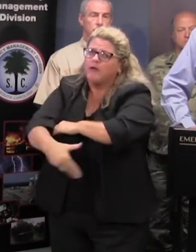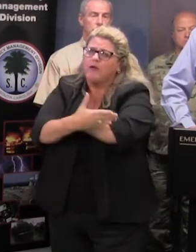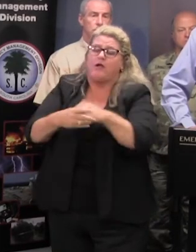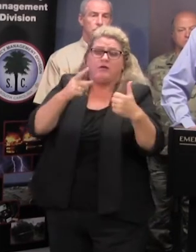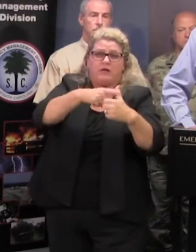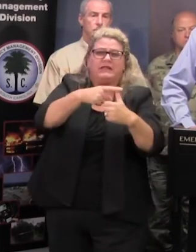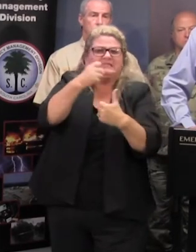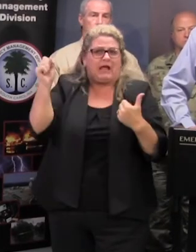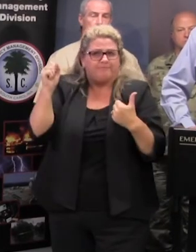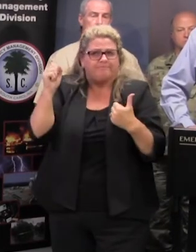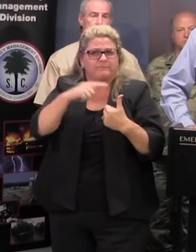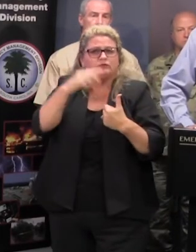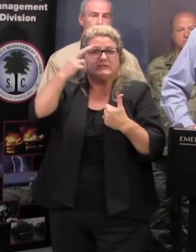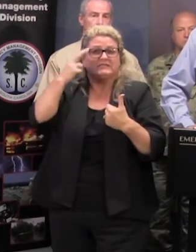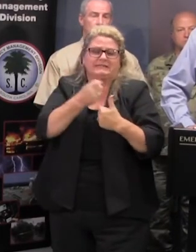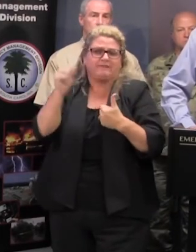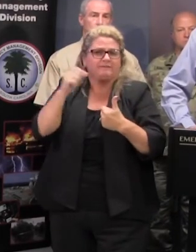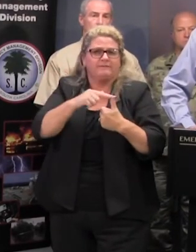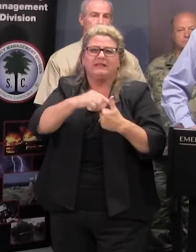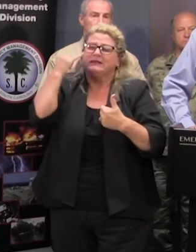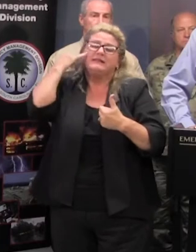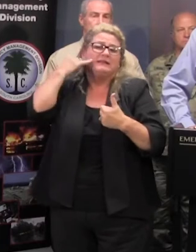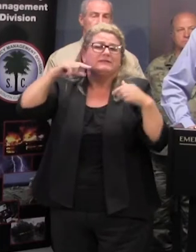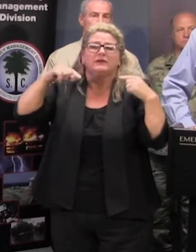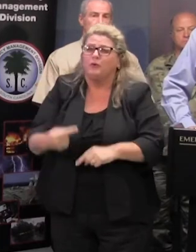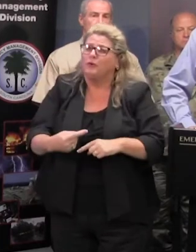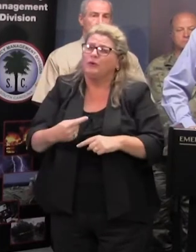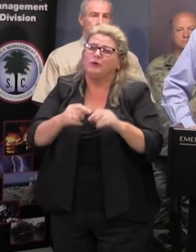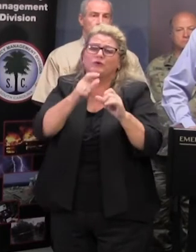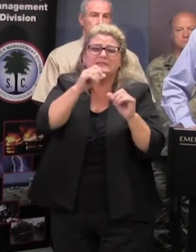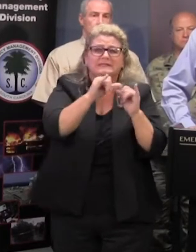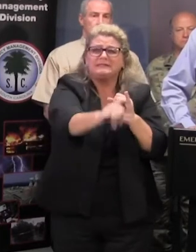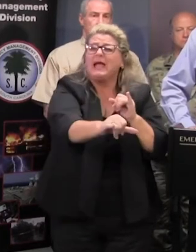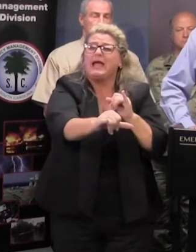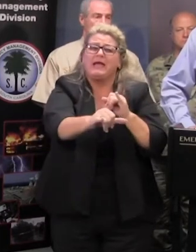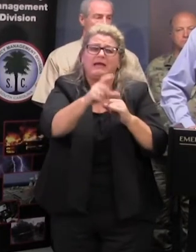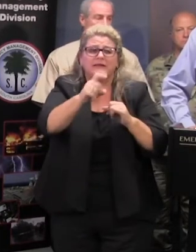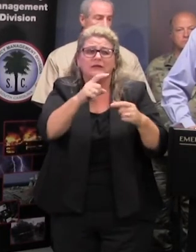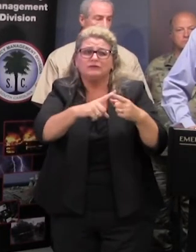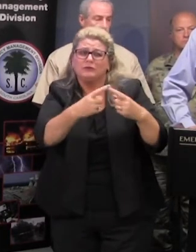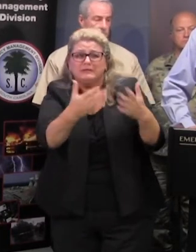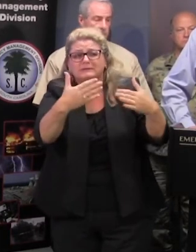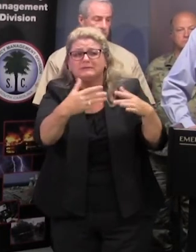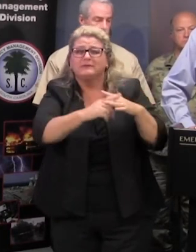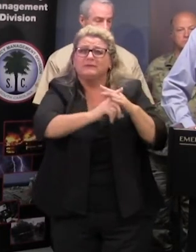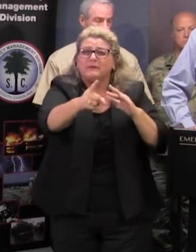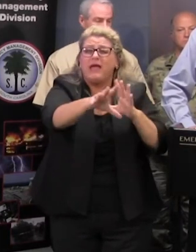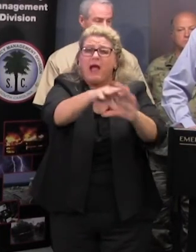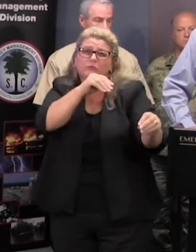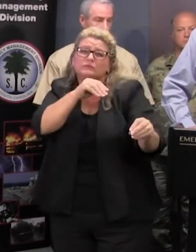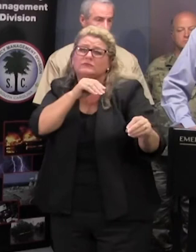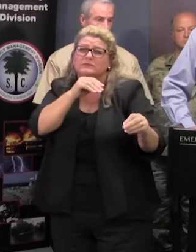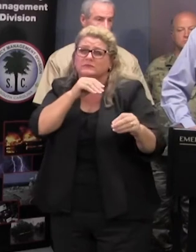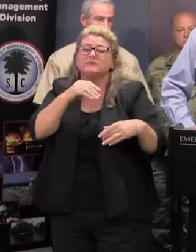most is for safety in case we have anyone involved anyone that stayed that we can we can still get out of the water out of the